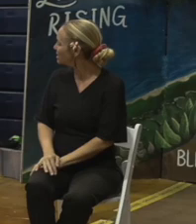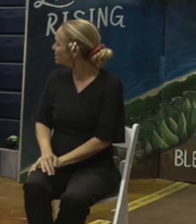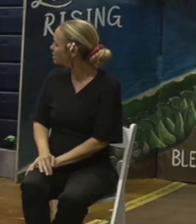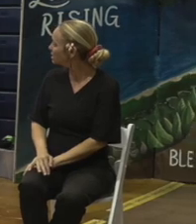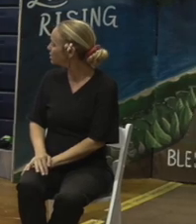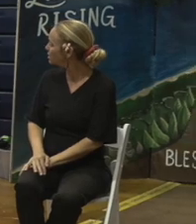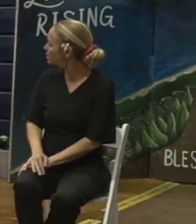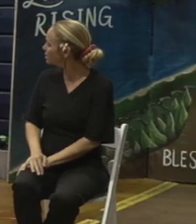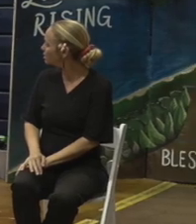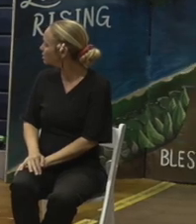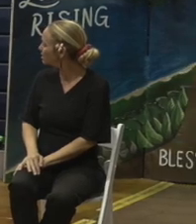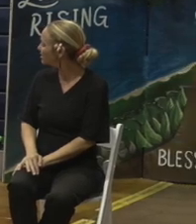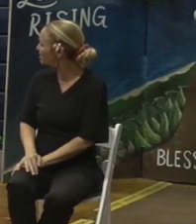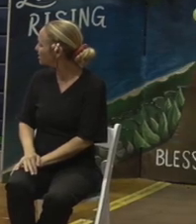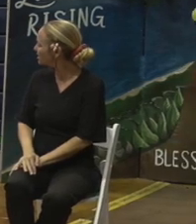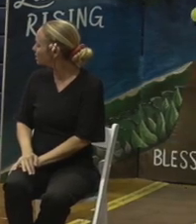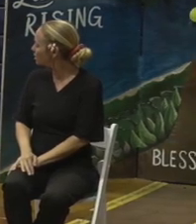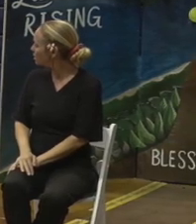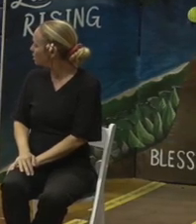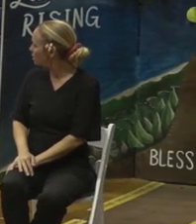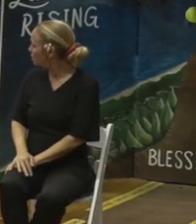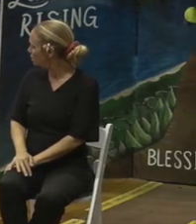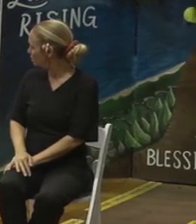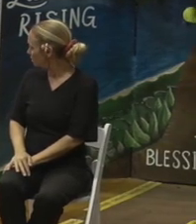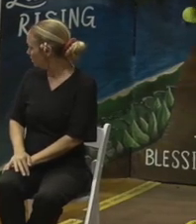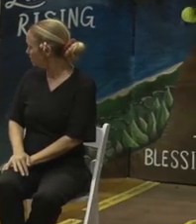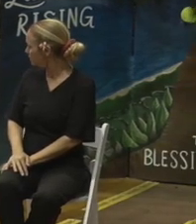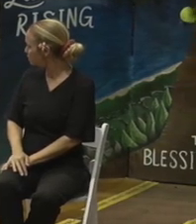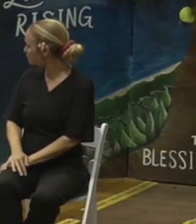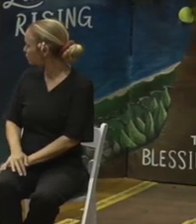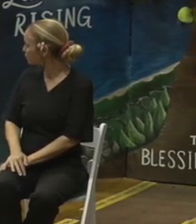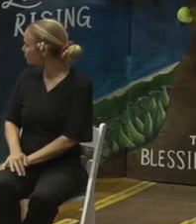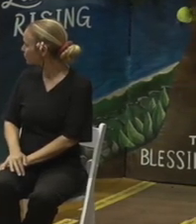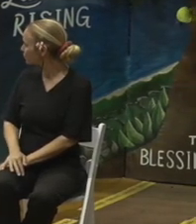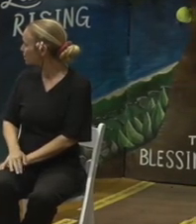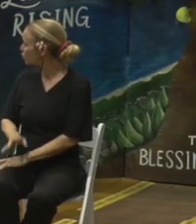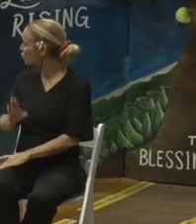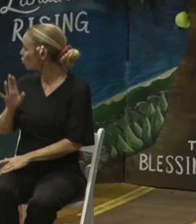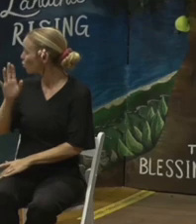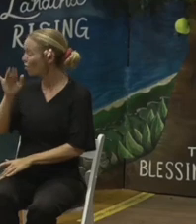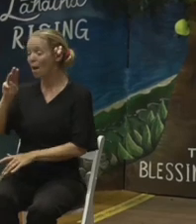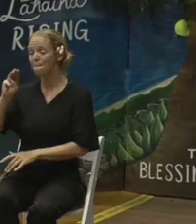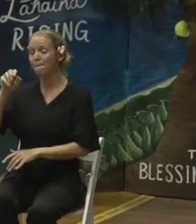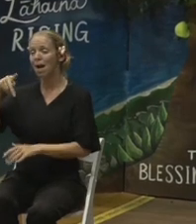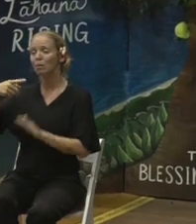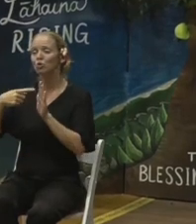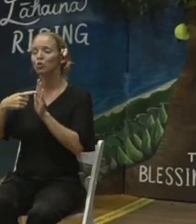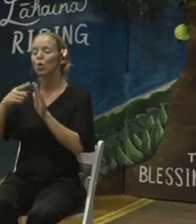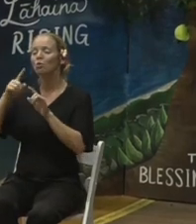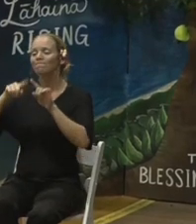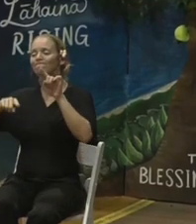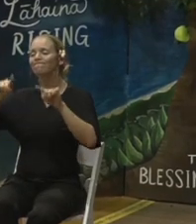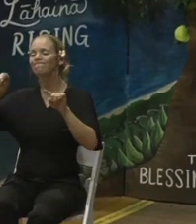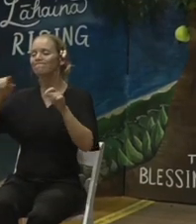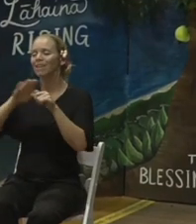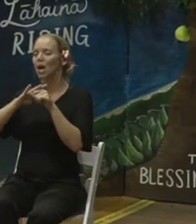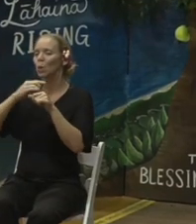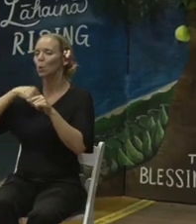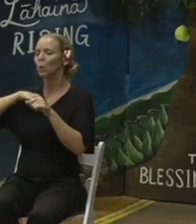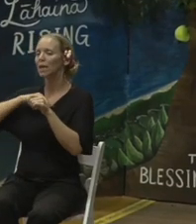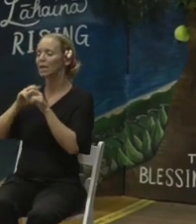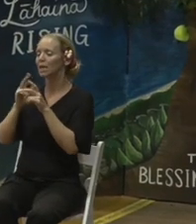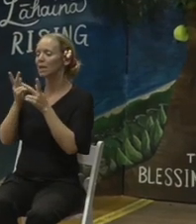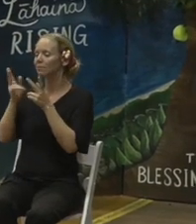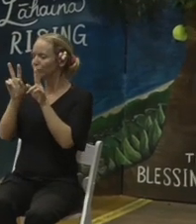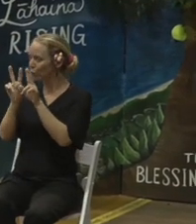So this slide here, what we show are different areas that we looked at. So we started off looking at